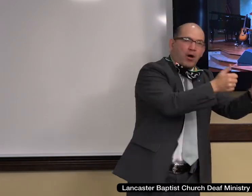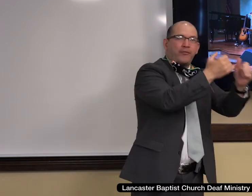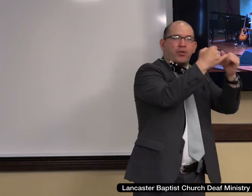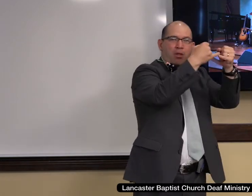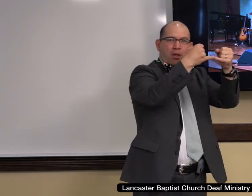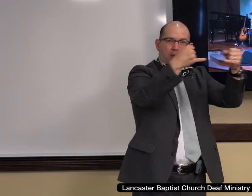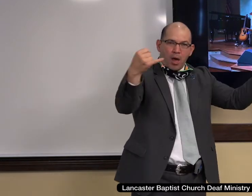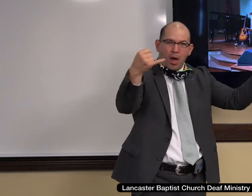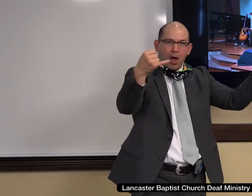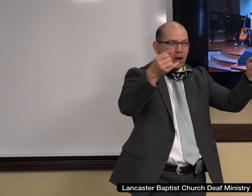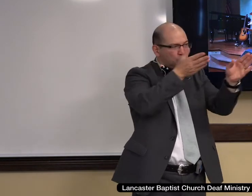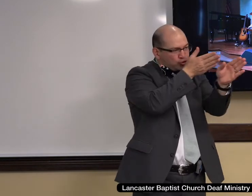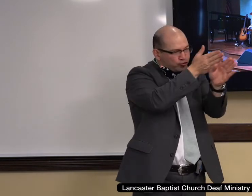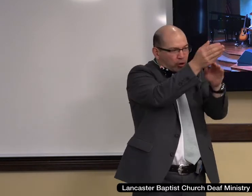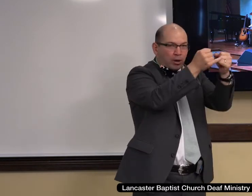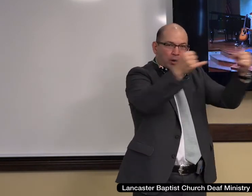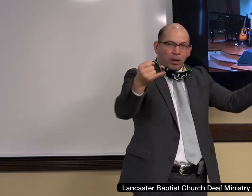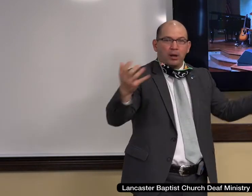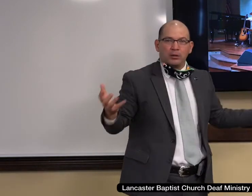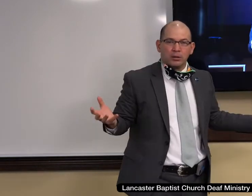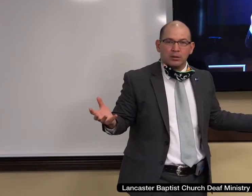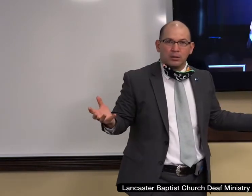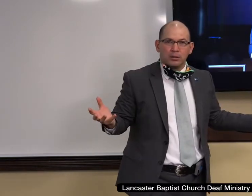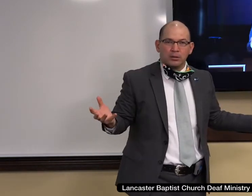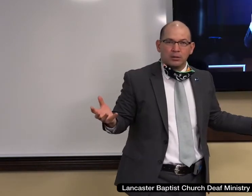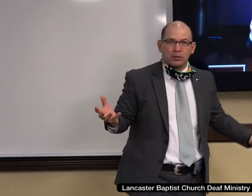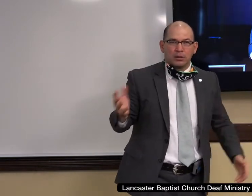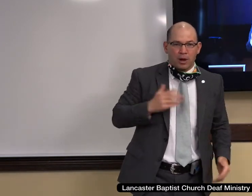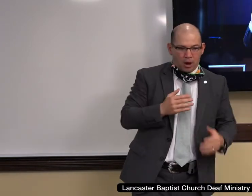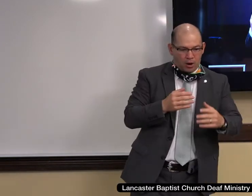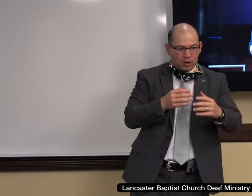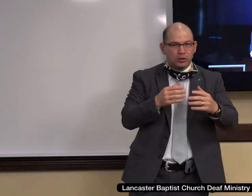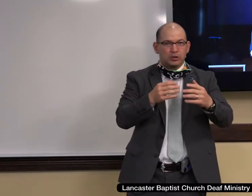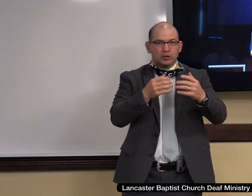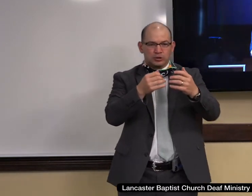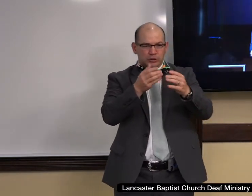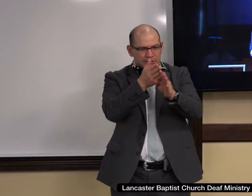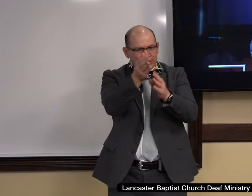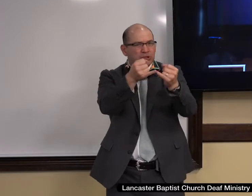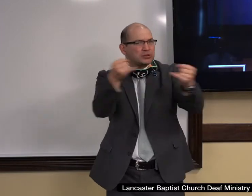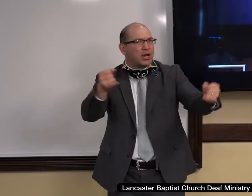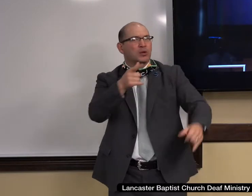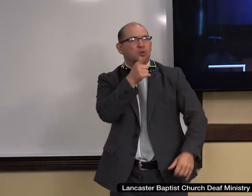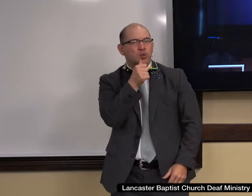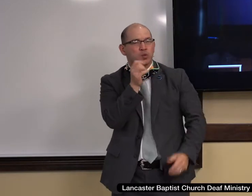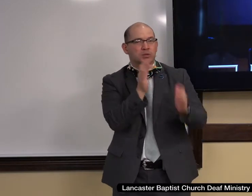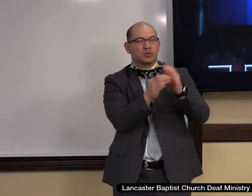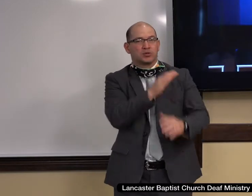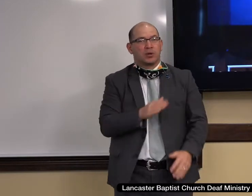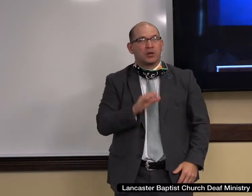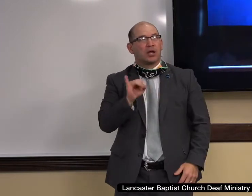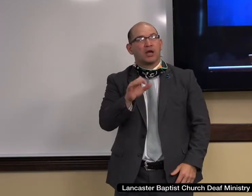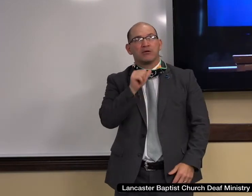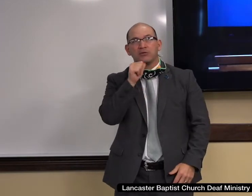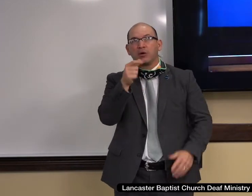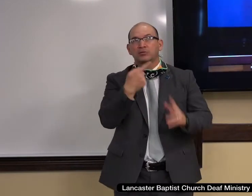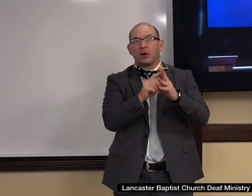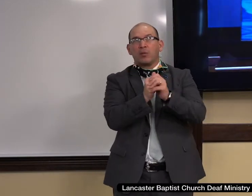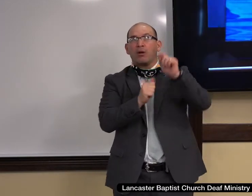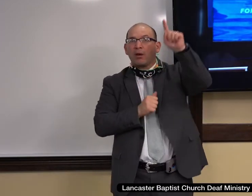with the straight line. And ladies and gentlemen, our straight line is Jesus Christ. And if you don't start with him, your life is going